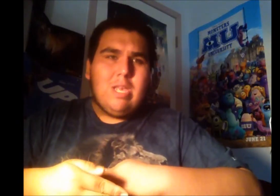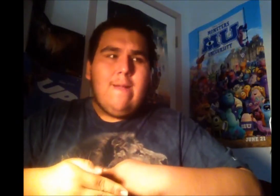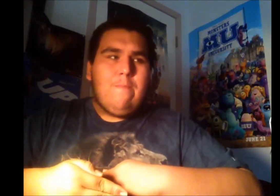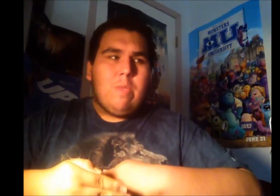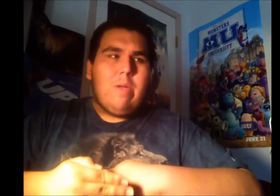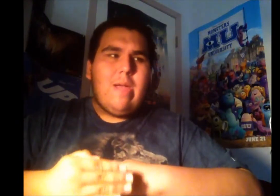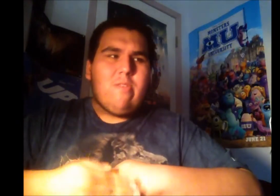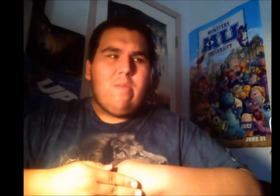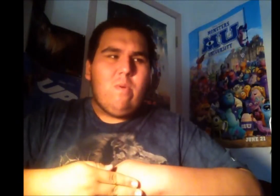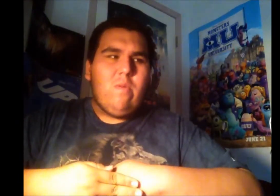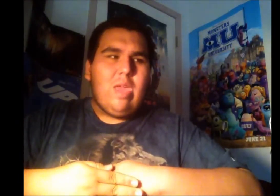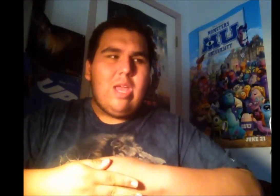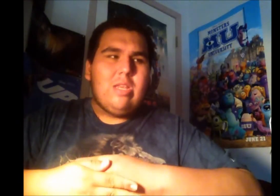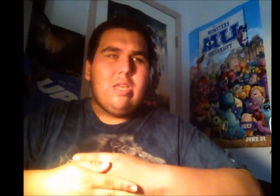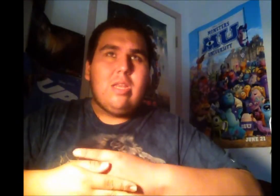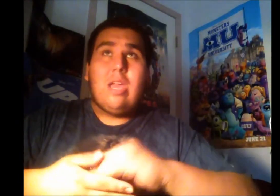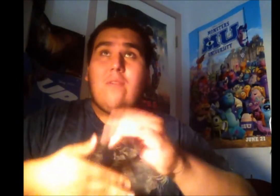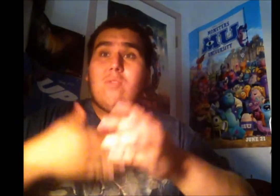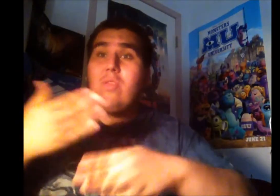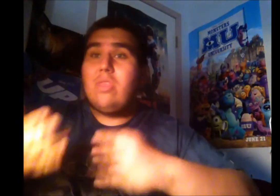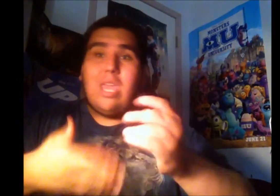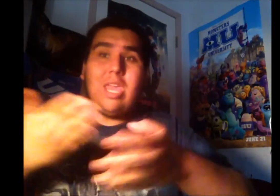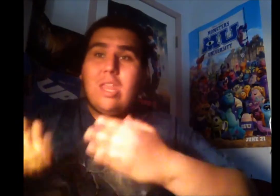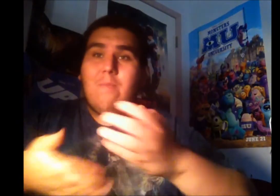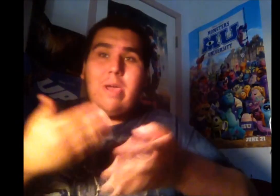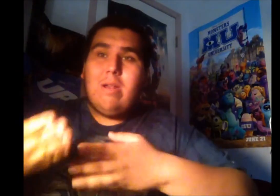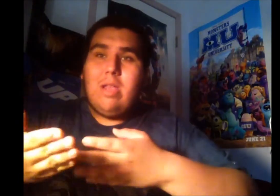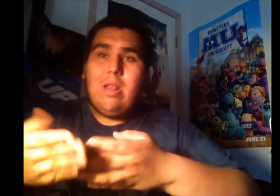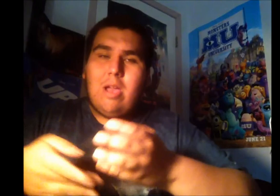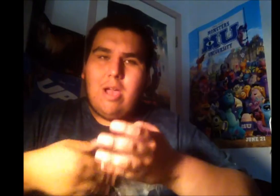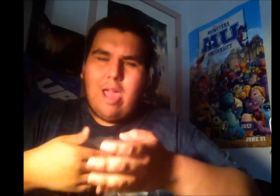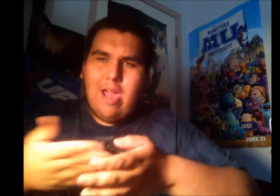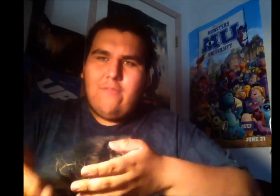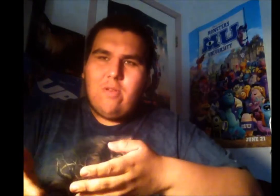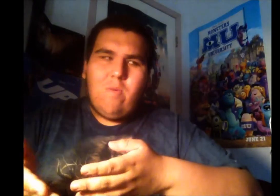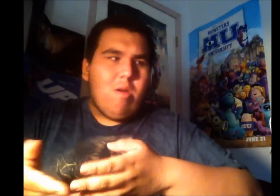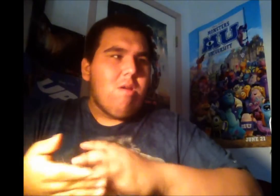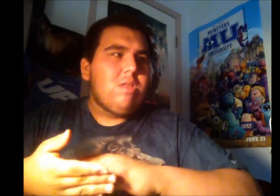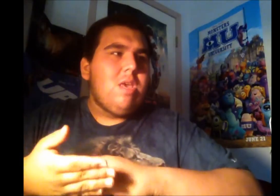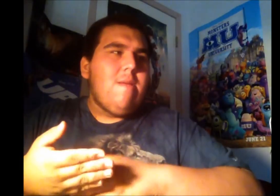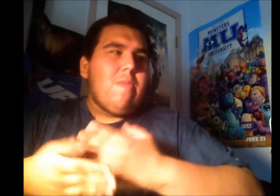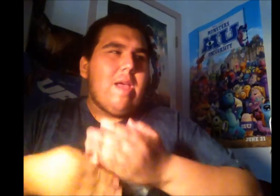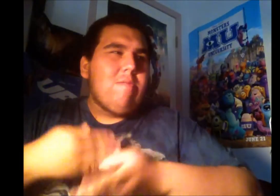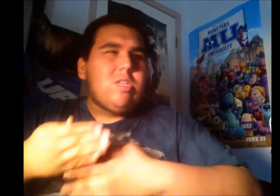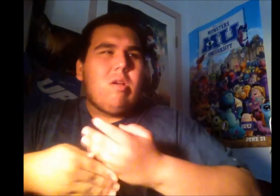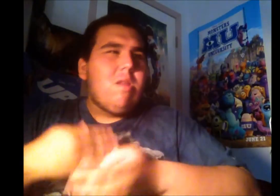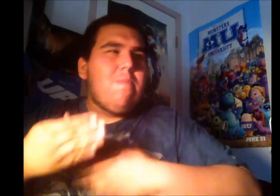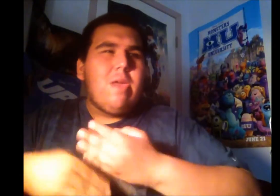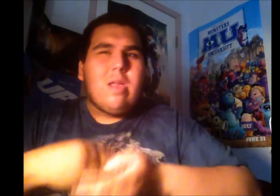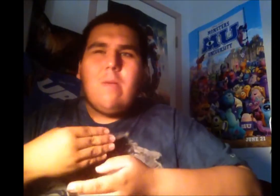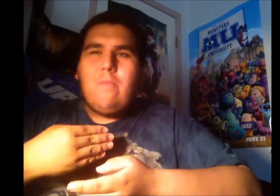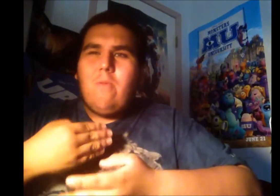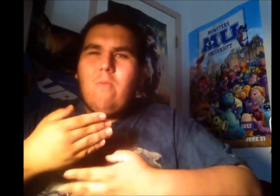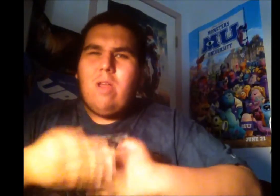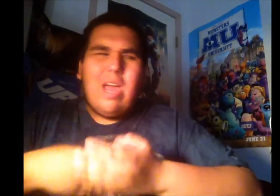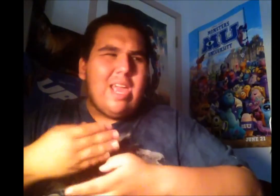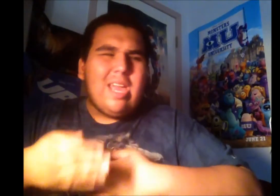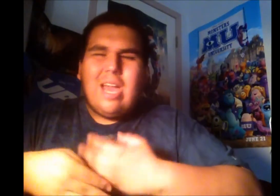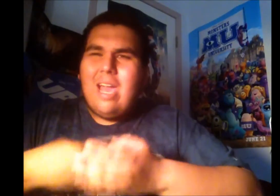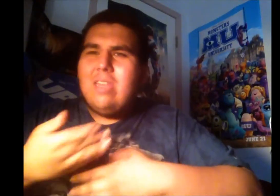But after the movie ended, and after thinking about it afterwards, I was starting to pick up on what I kind